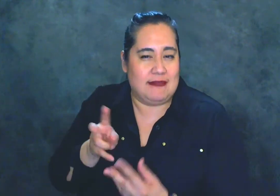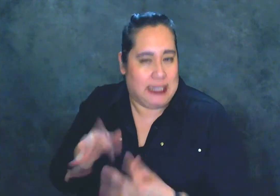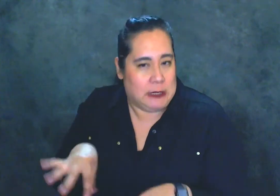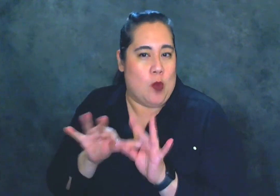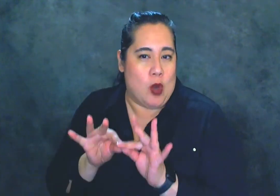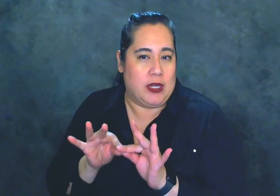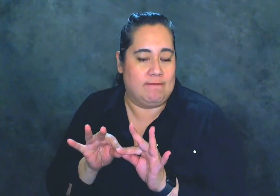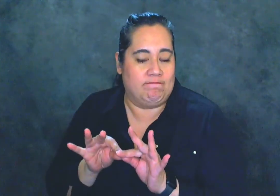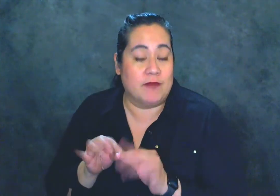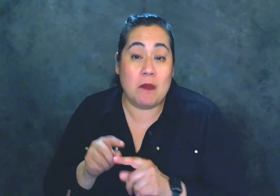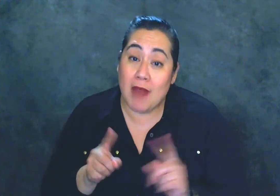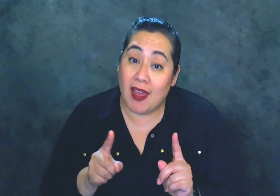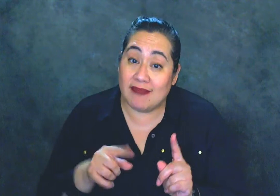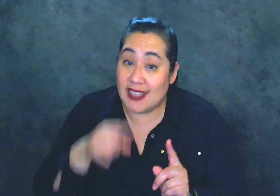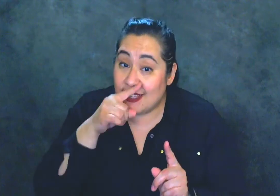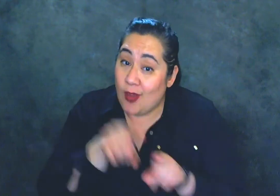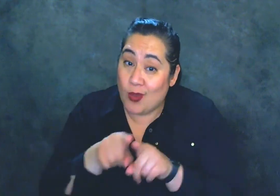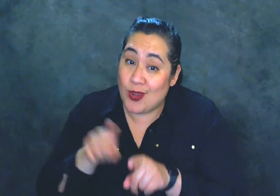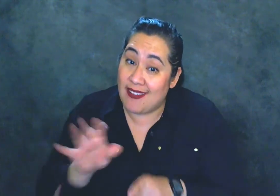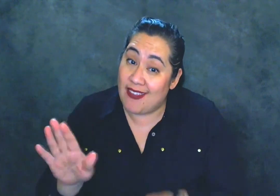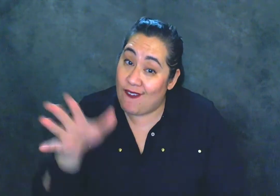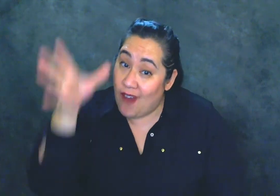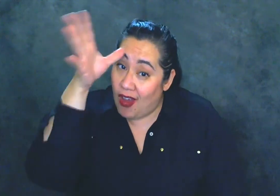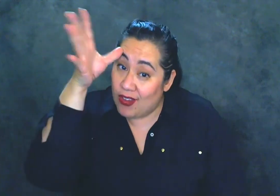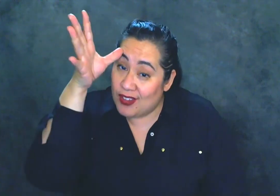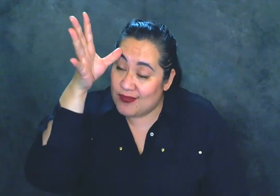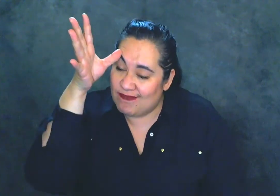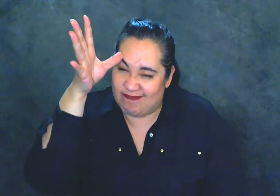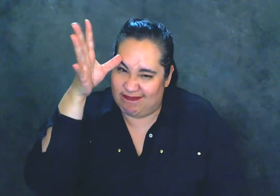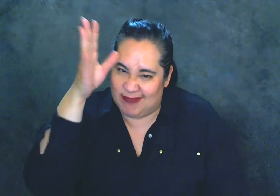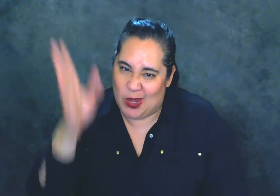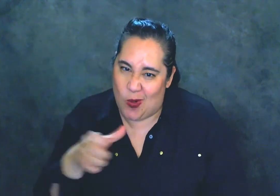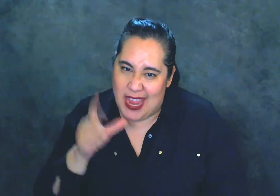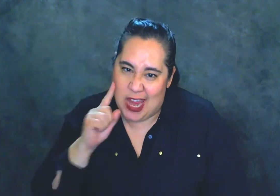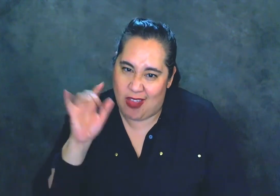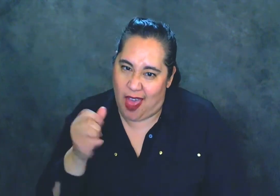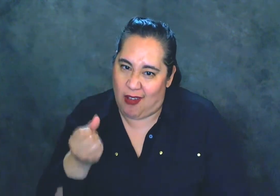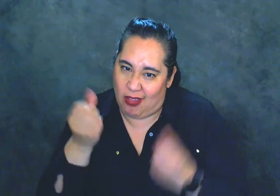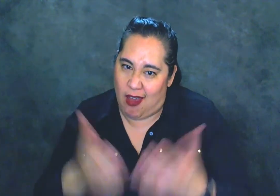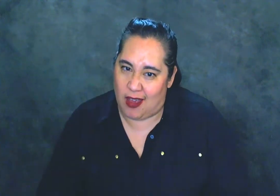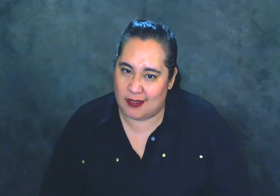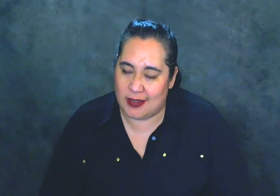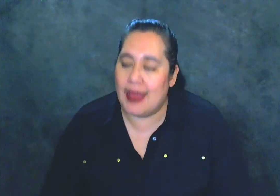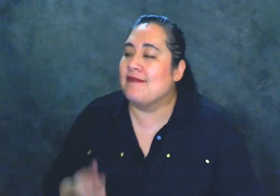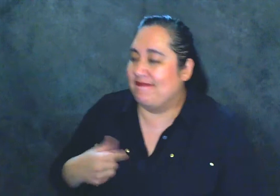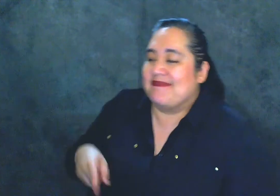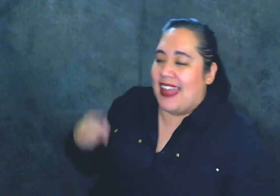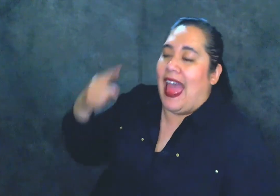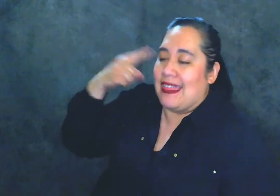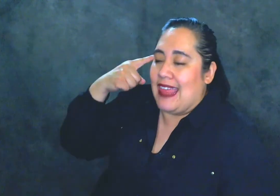kids also need their fathers, and you don't hear that a lot. Yeah. I think I'm a better